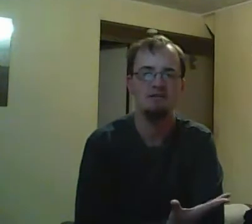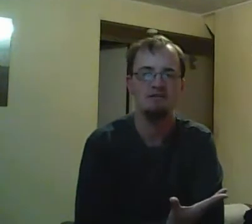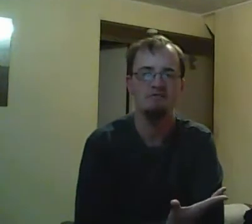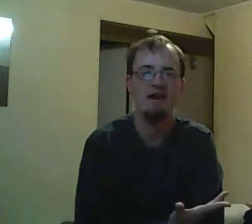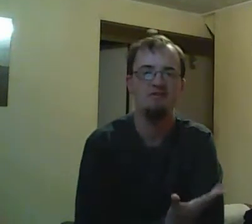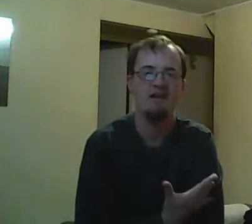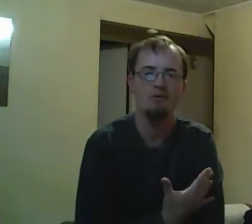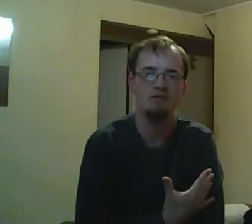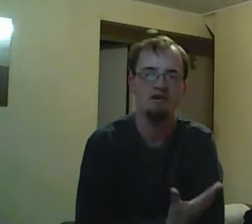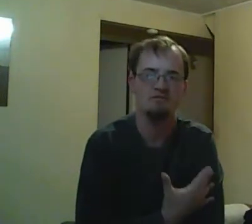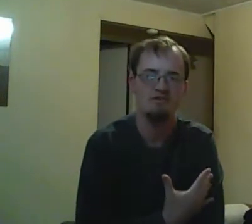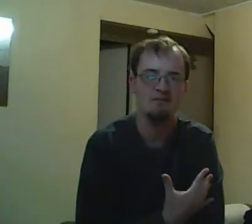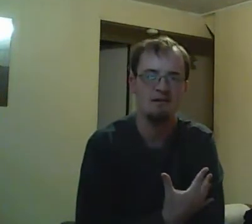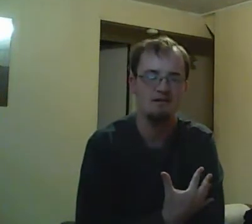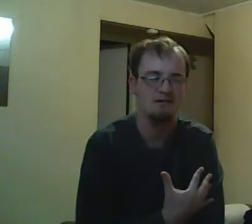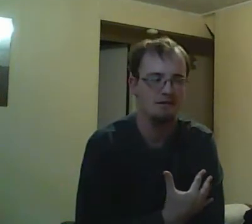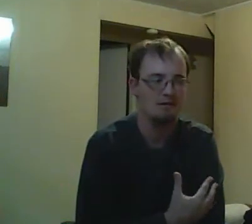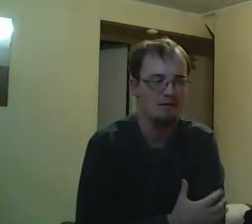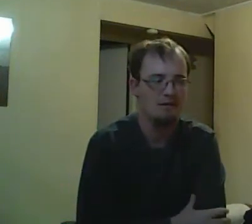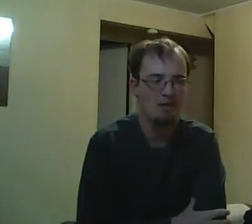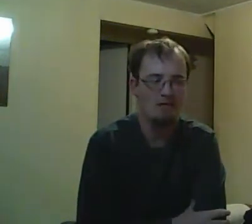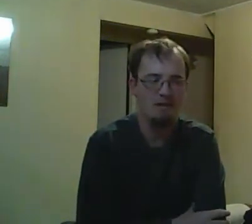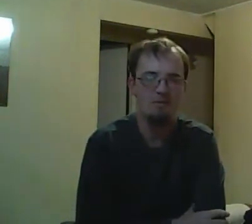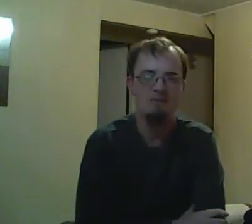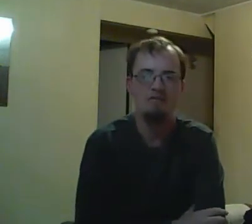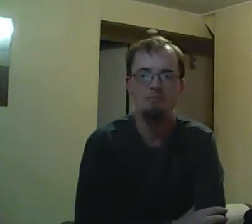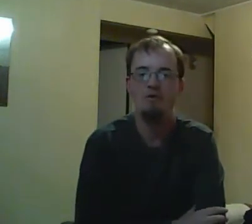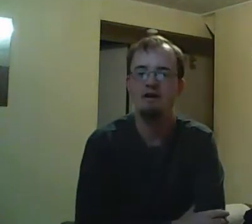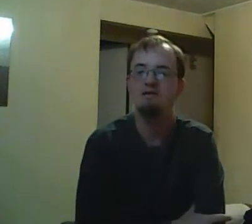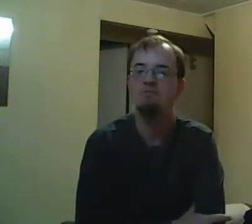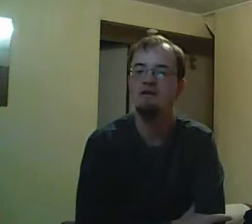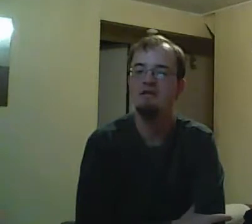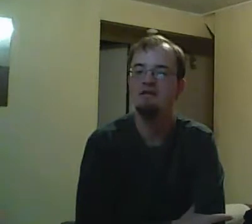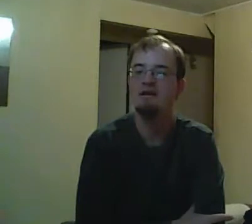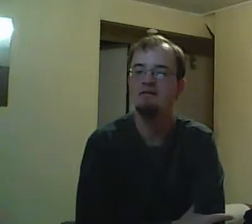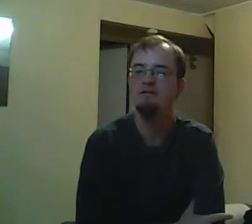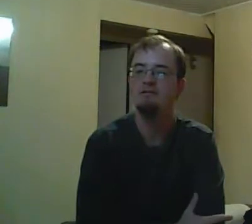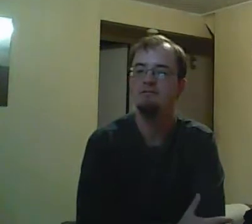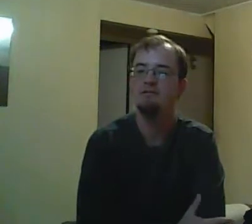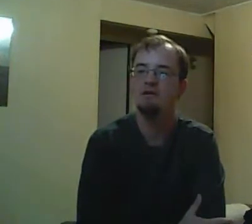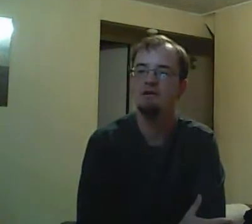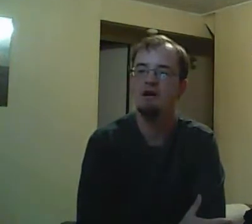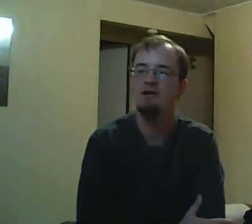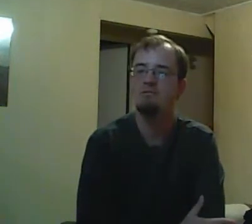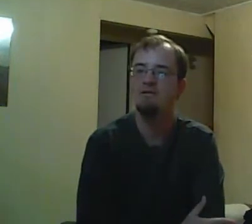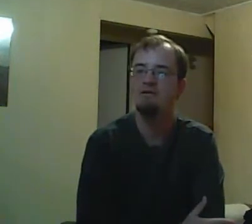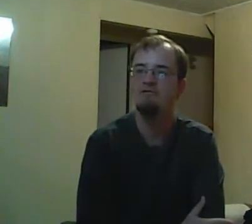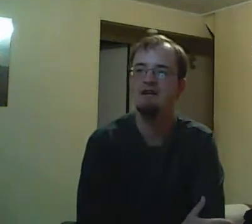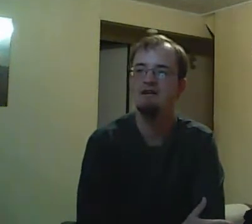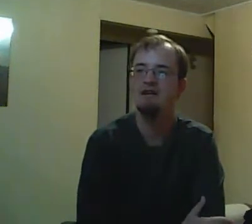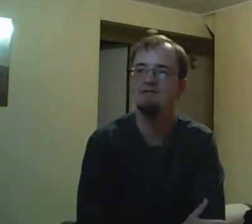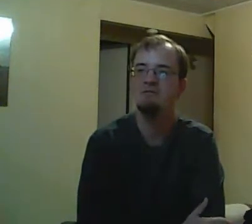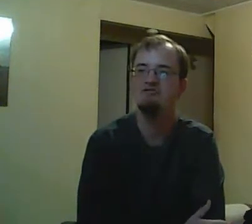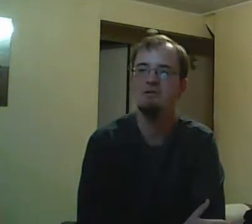handled it. He could have got a solution, and then all he could have done was not take off the school